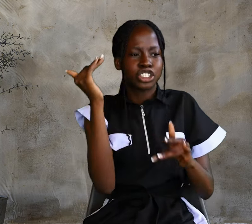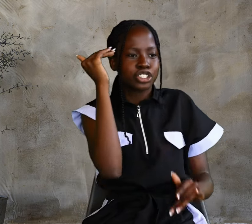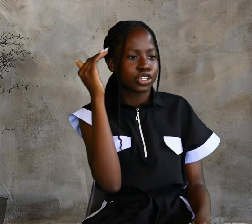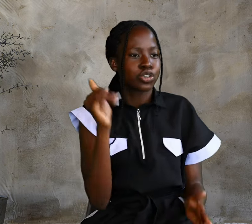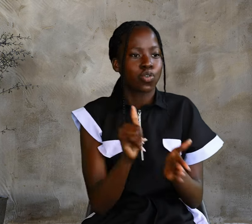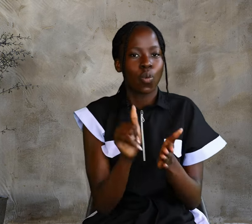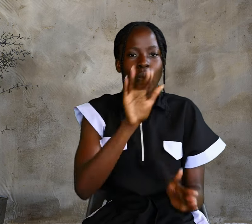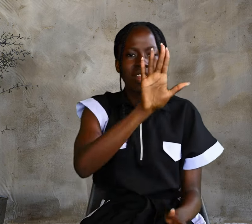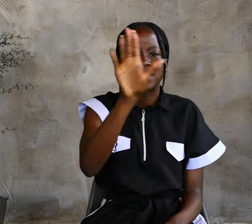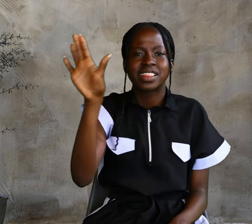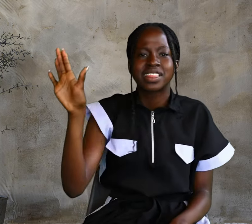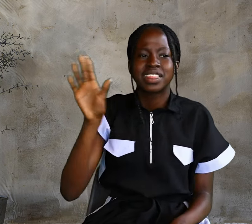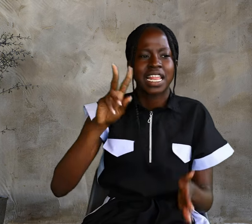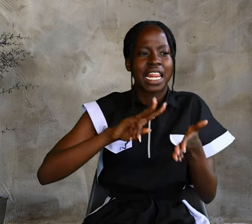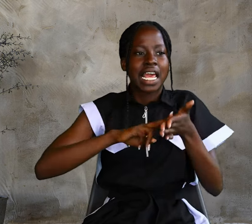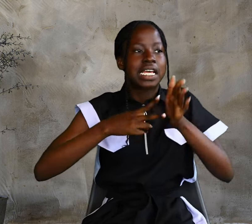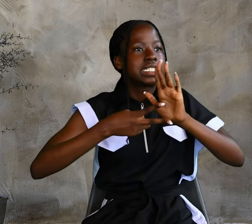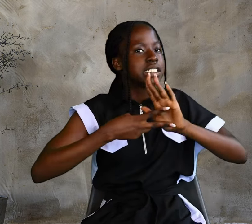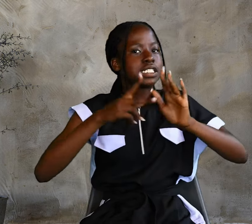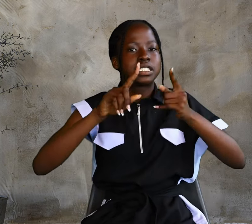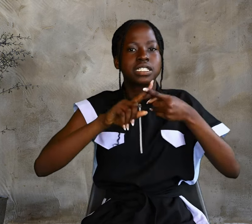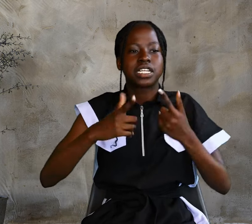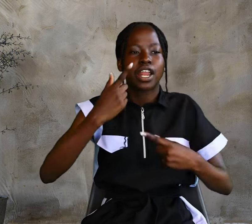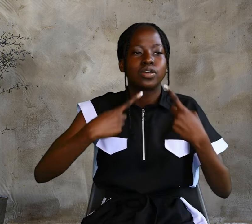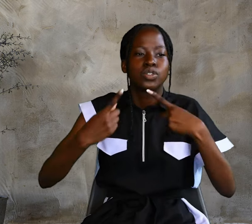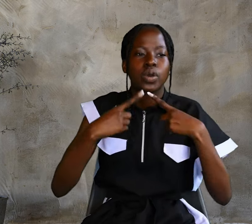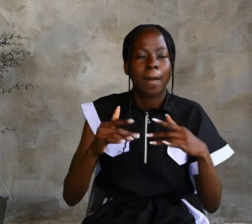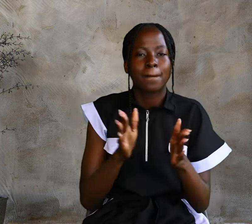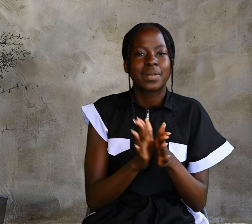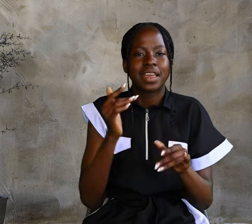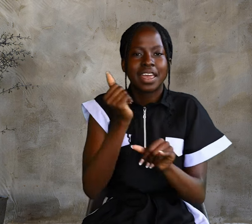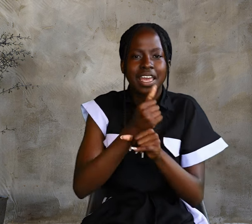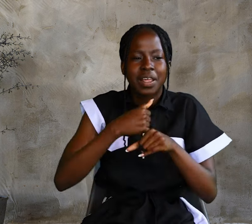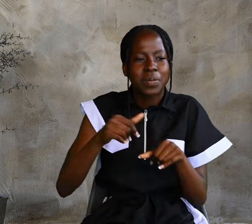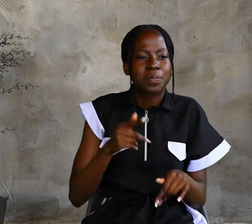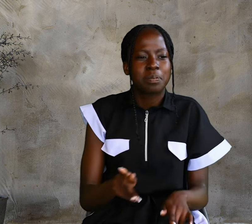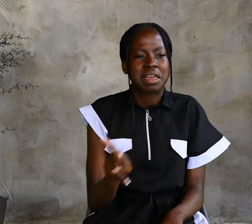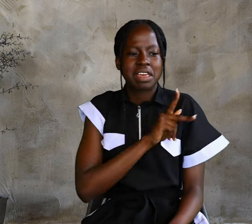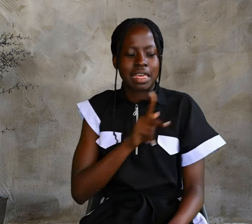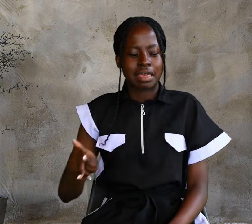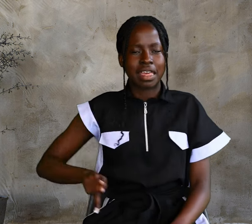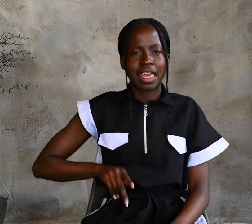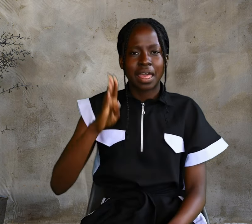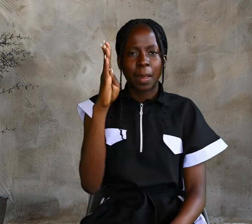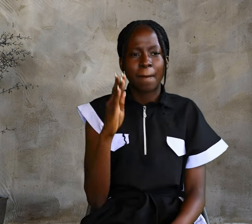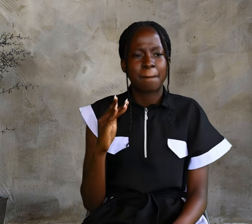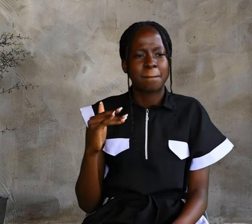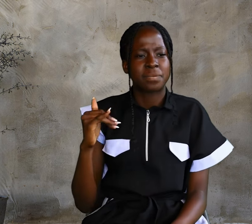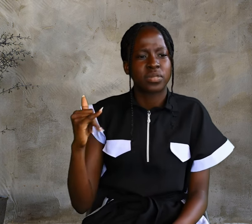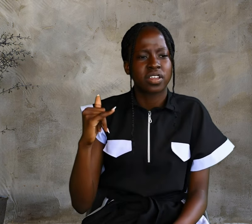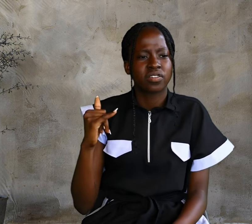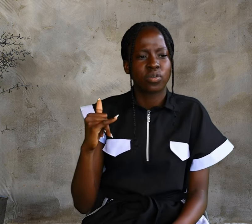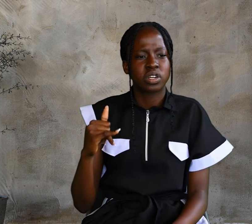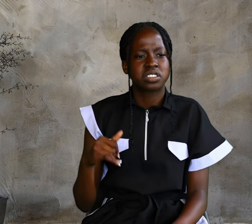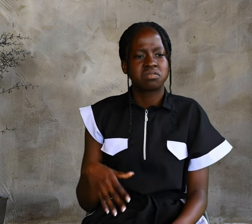Jesus, knowing that they intended to come and make him king by force,